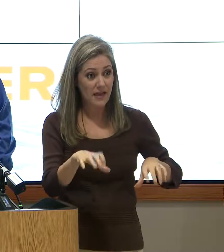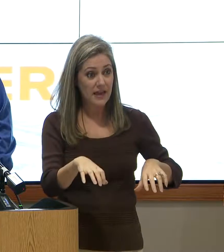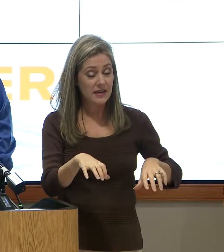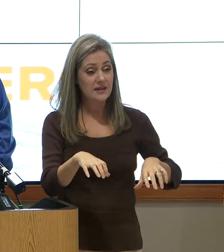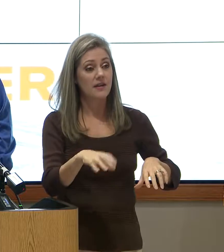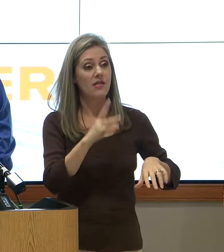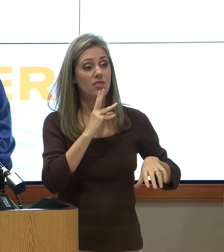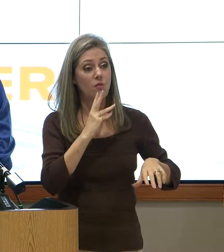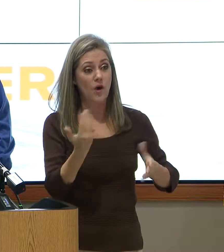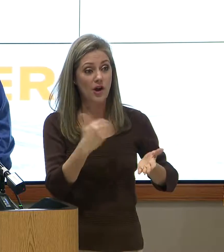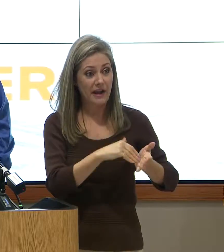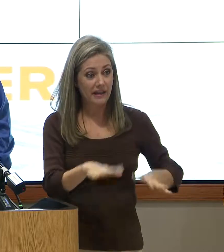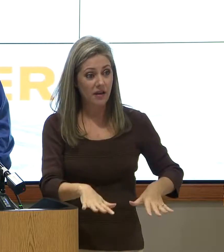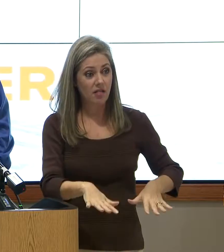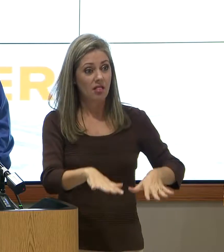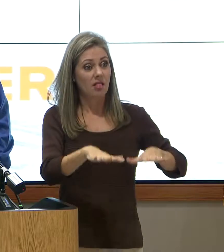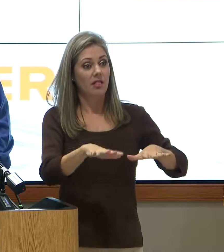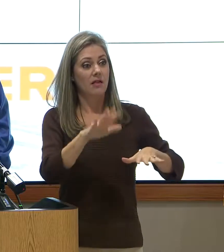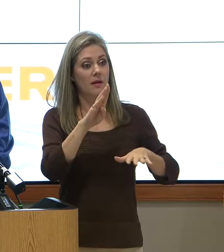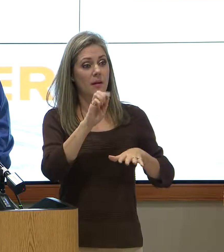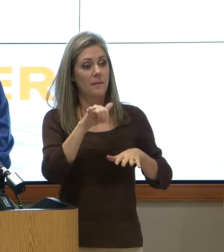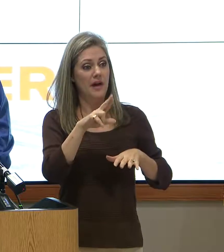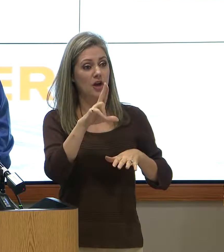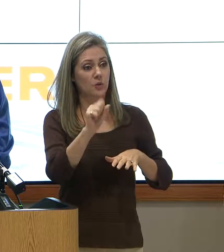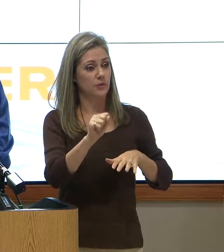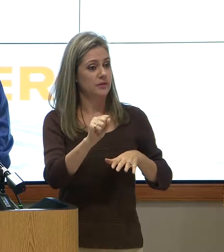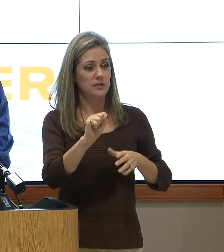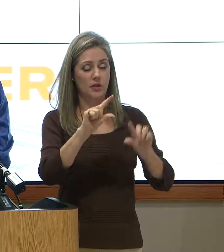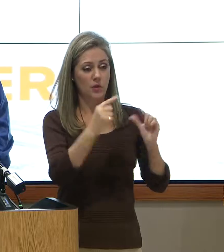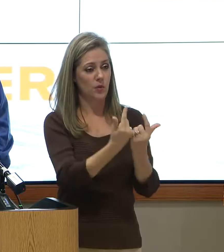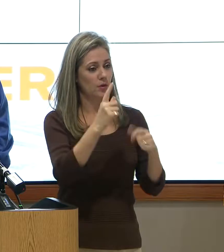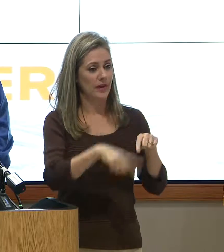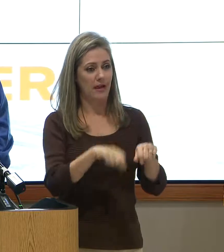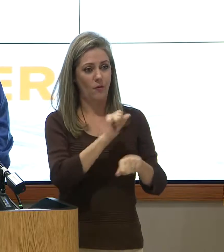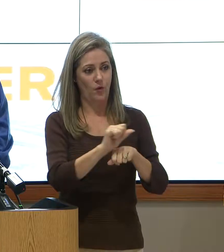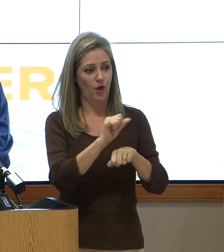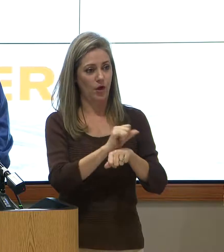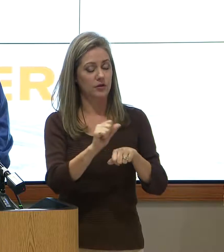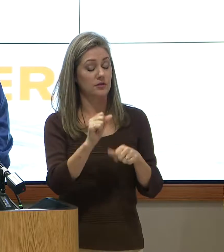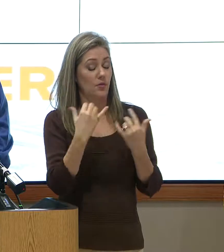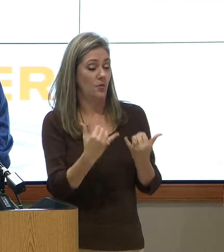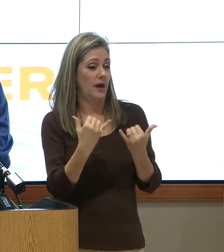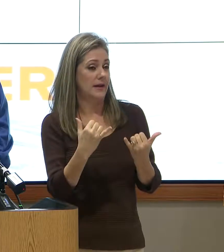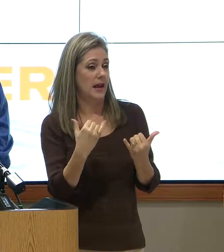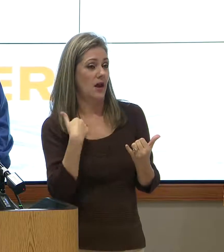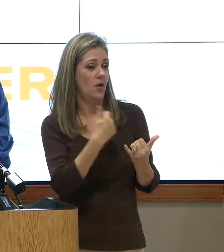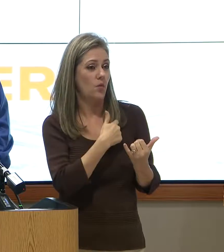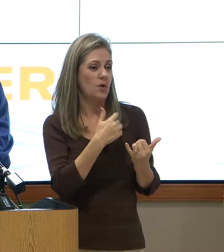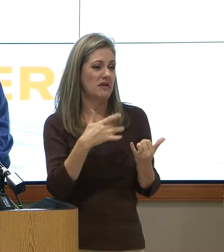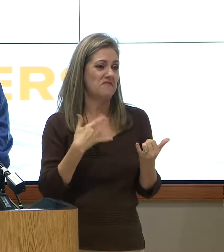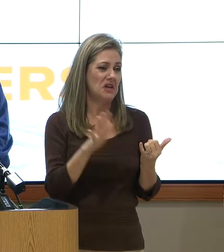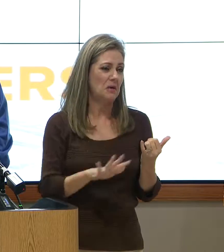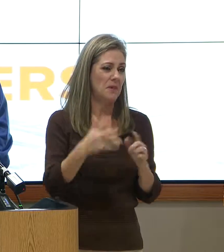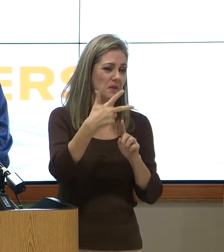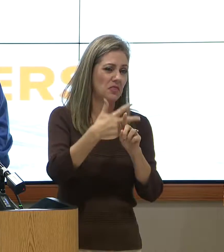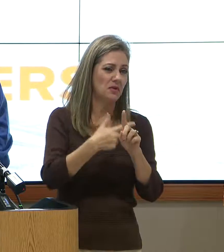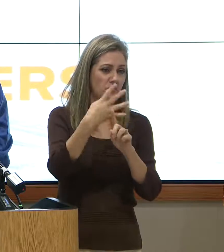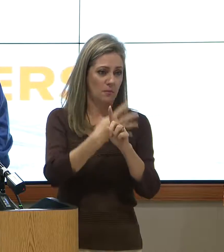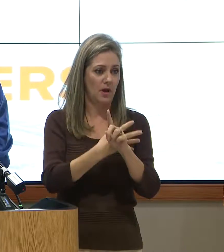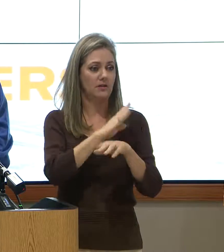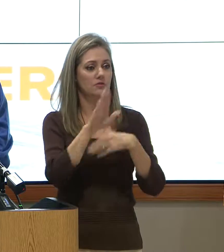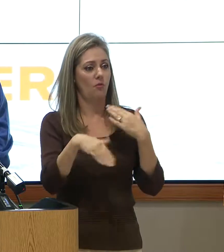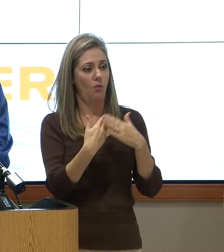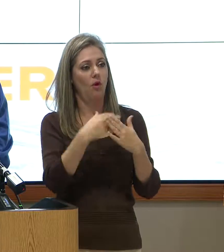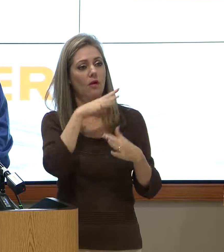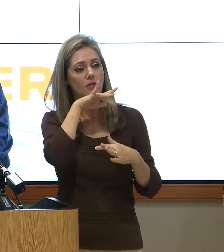levels or the water levels come up in their bayous, the crews can't work. So again, right now, our best estimate is around three to four months from now to getting all the